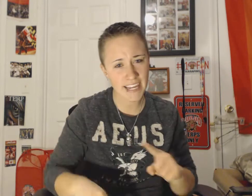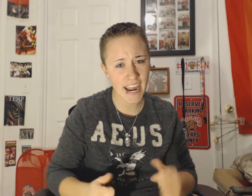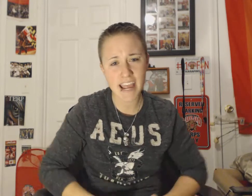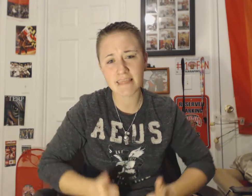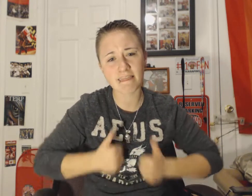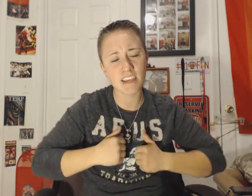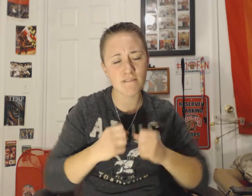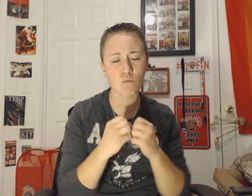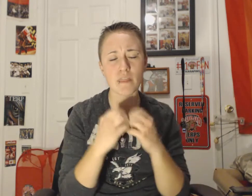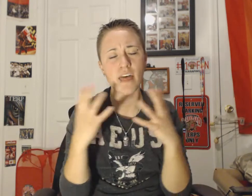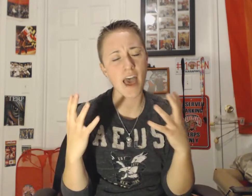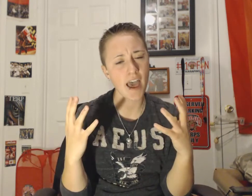can't live without